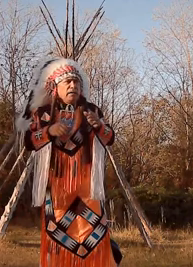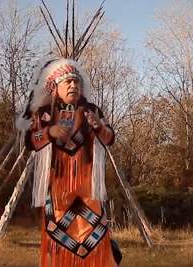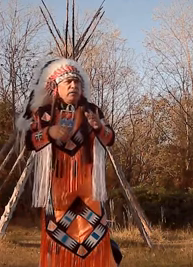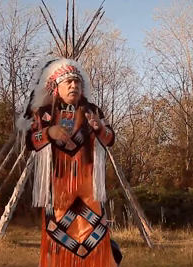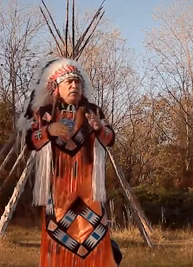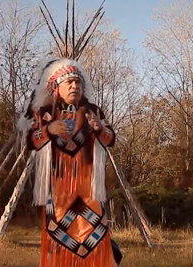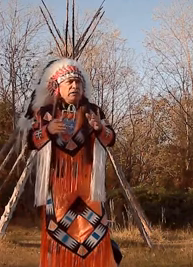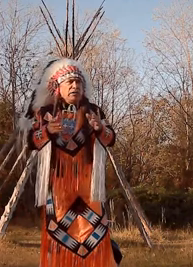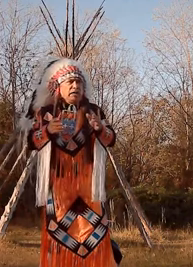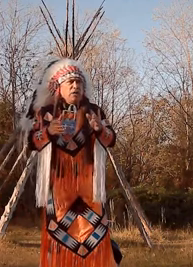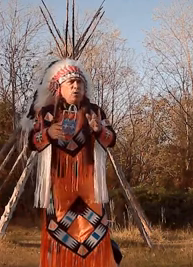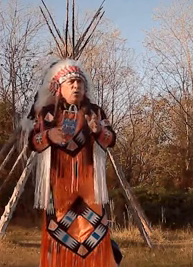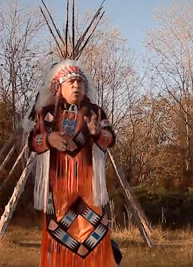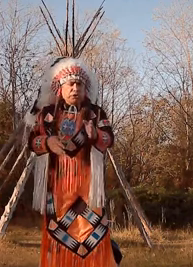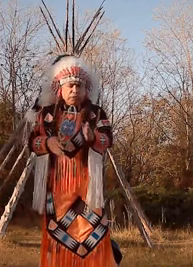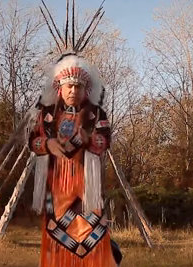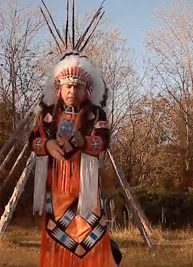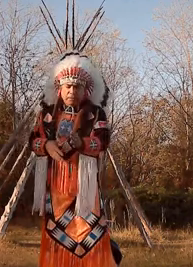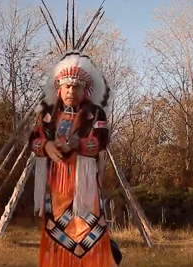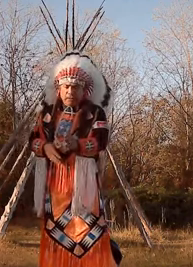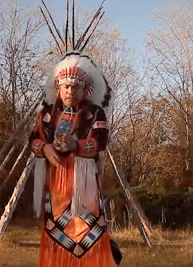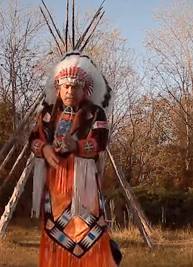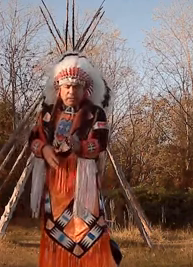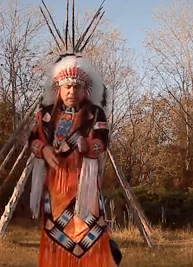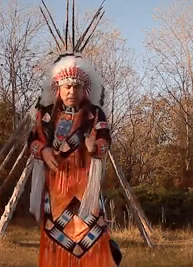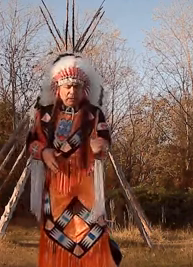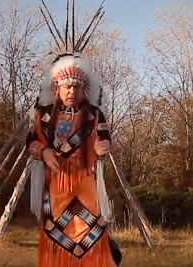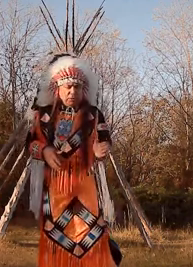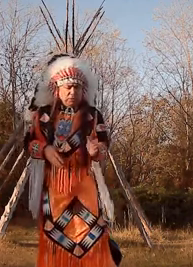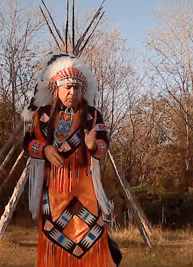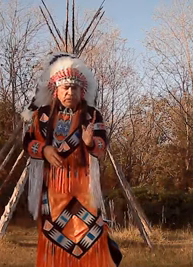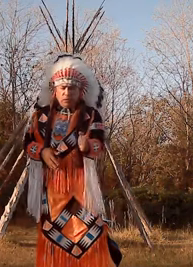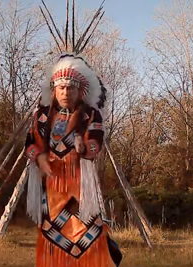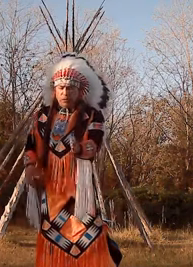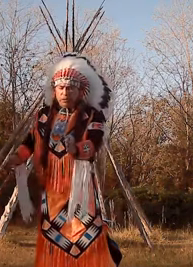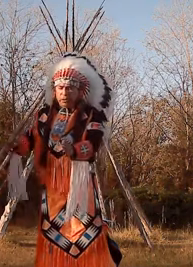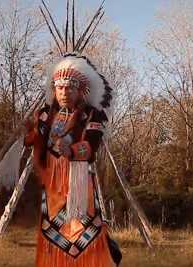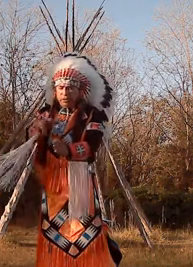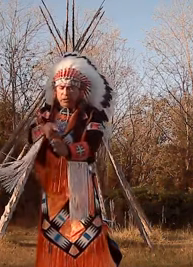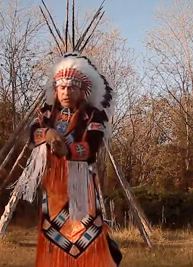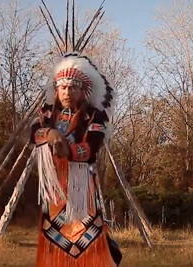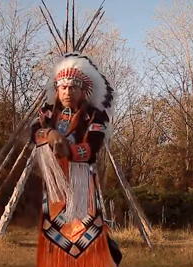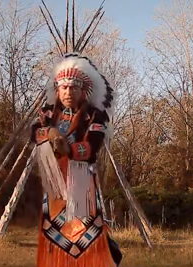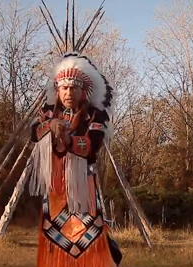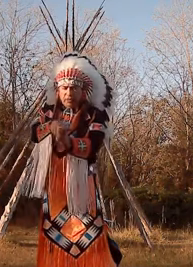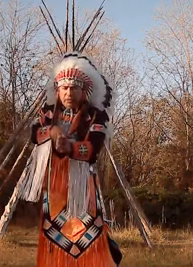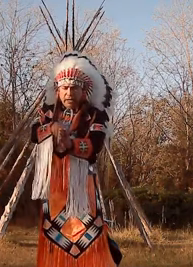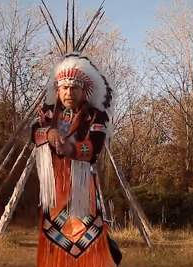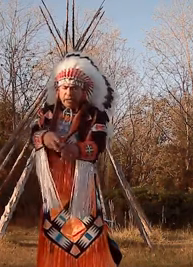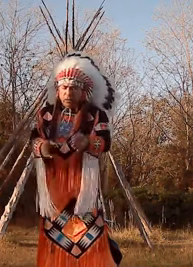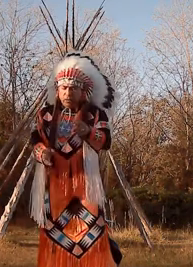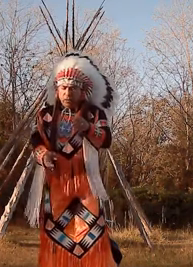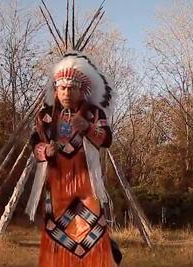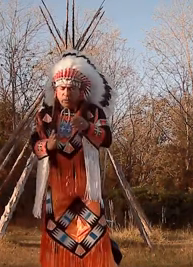for, let's say, a horse, this would be a horse, meaning you understand it by riding, or